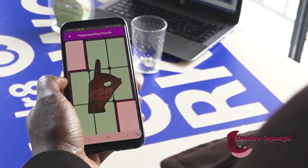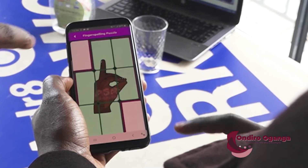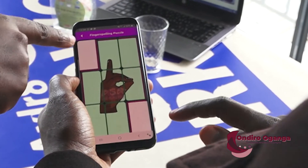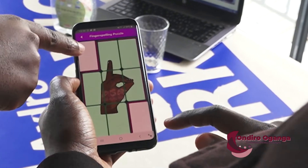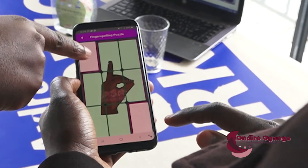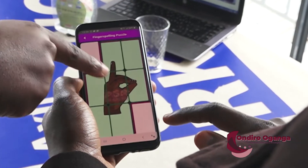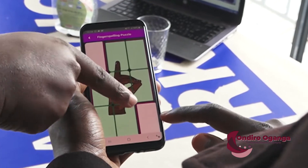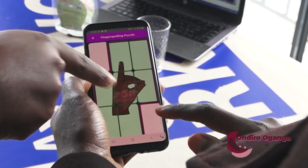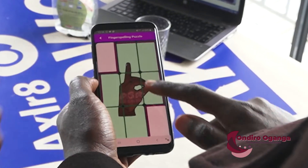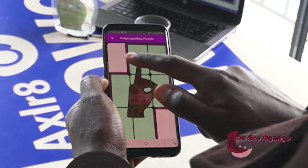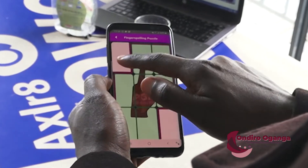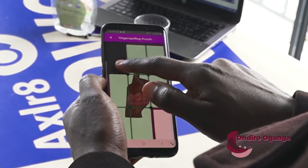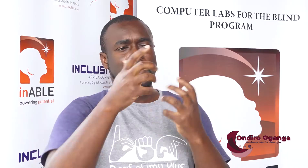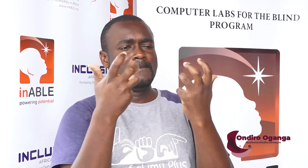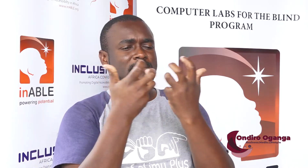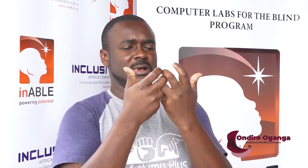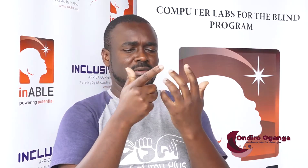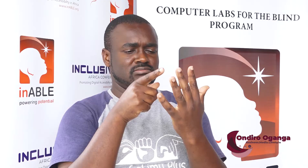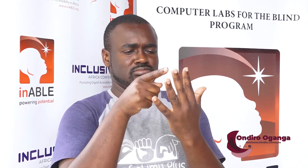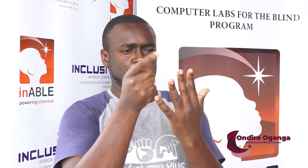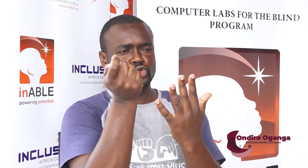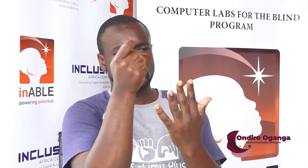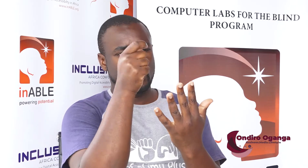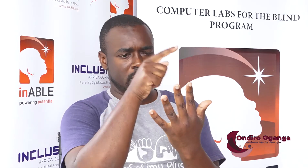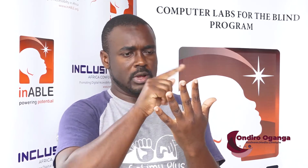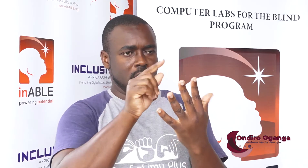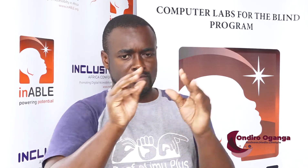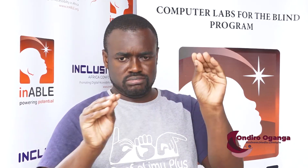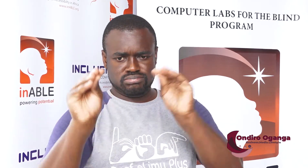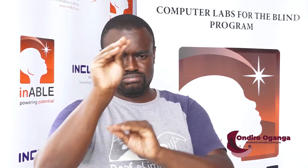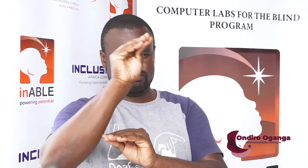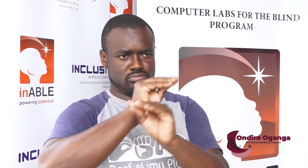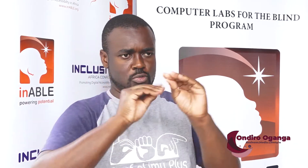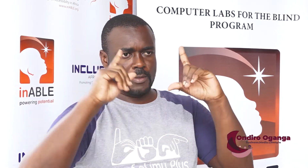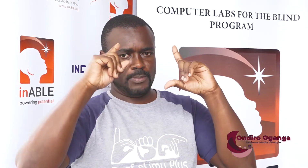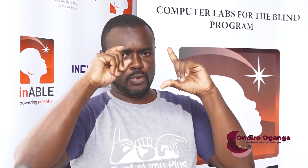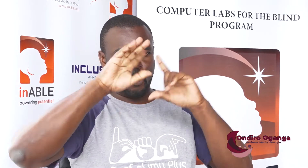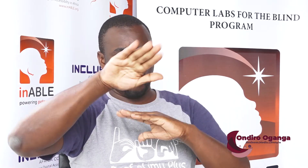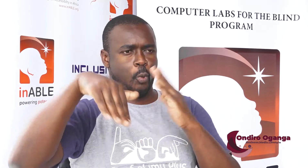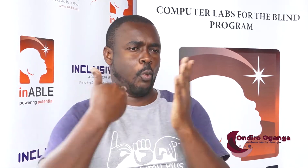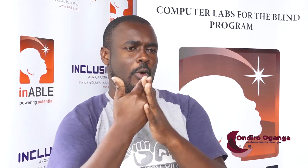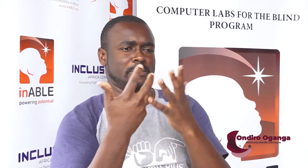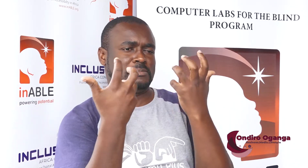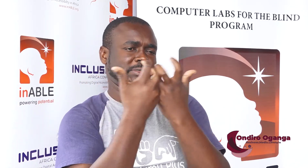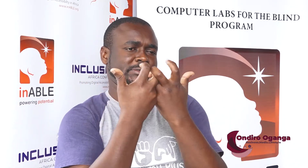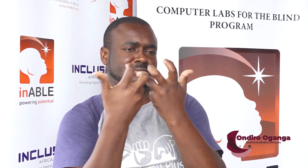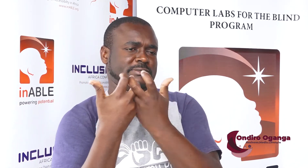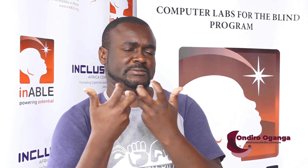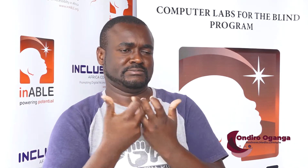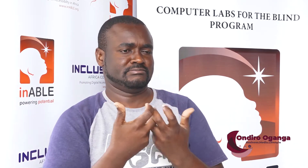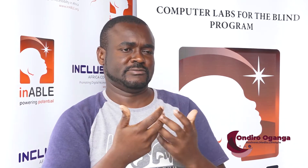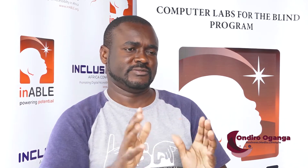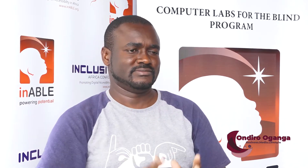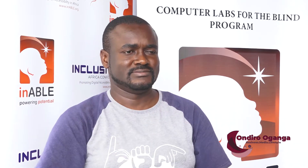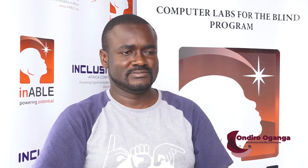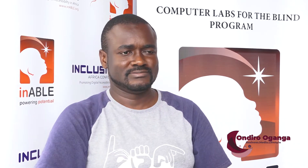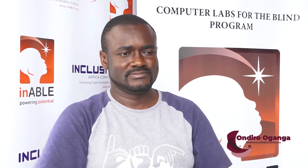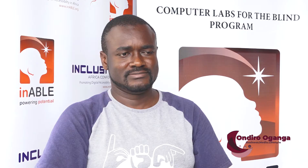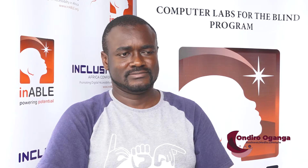Then for puzzle. we have a number of manual alphabets that have been mixed up. And it's for